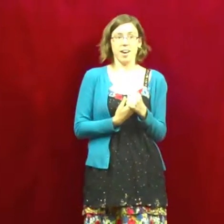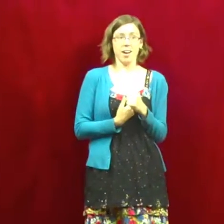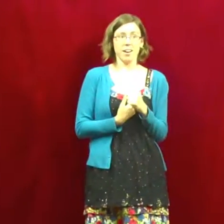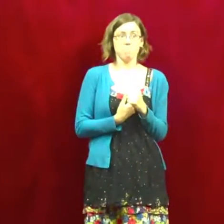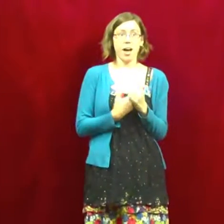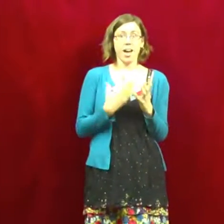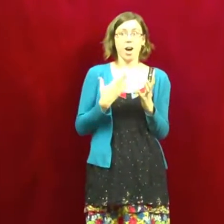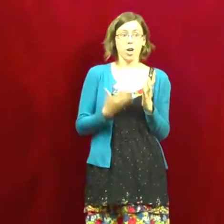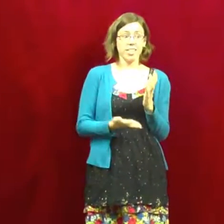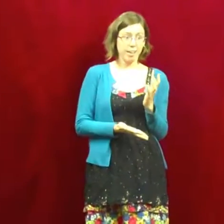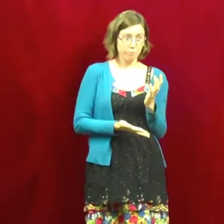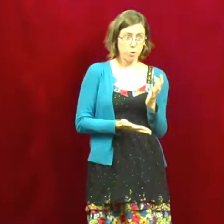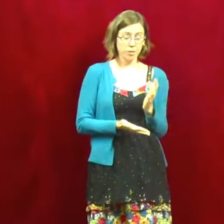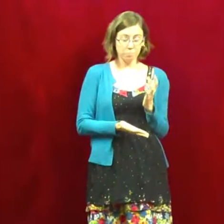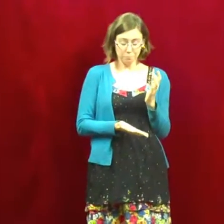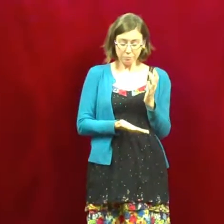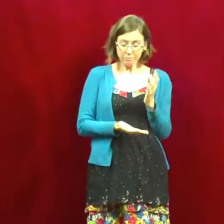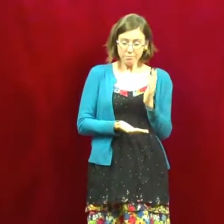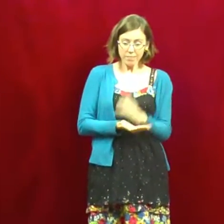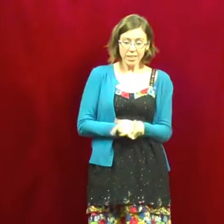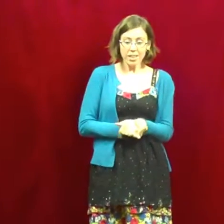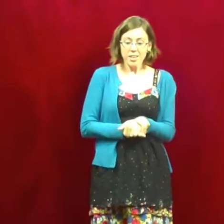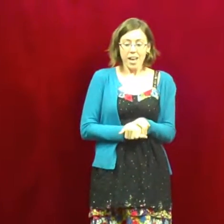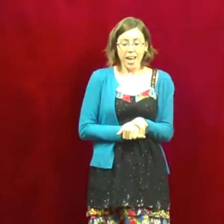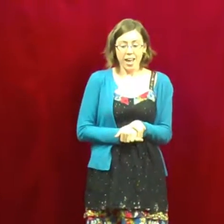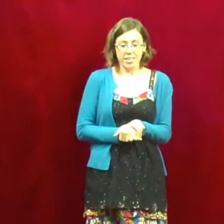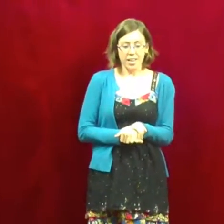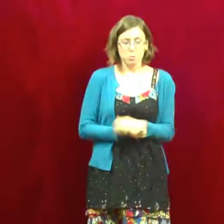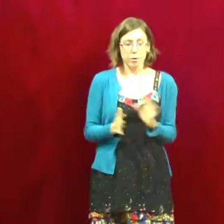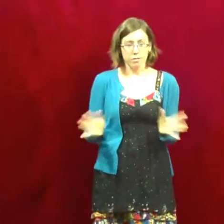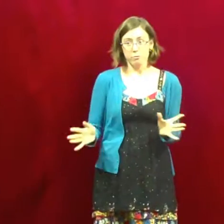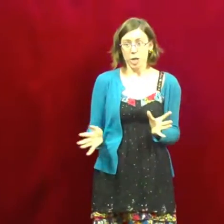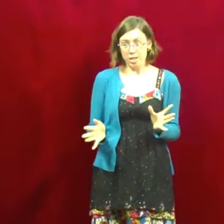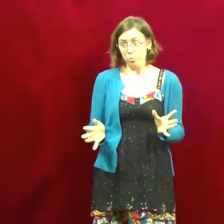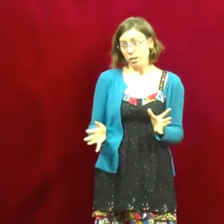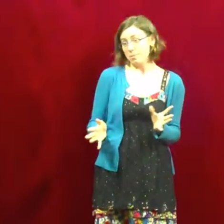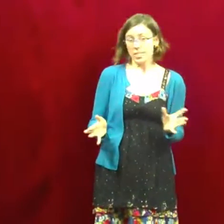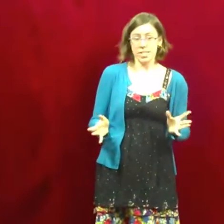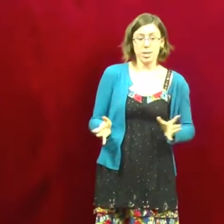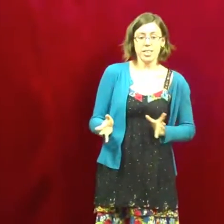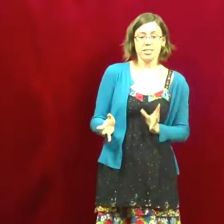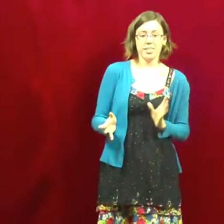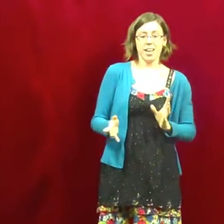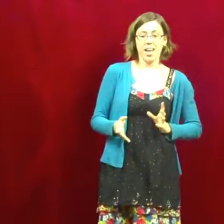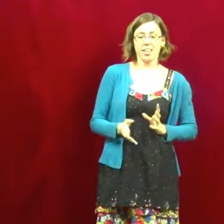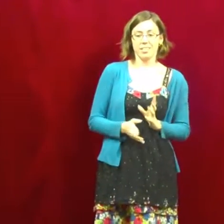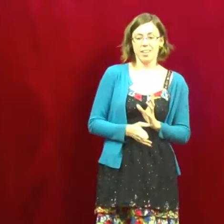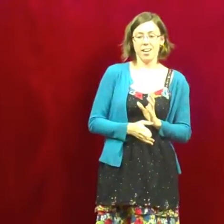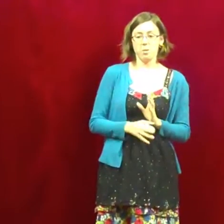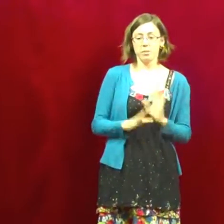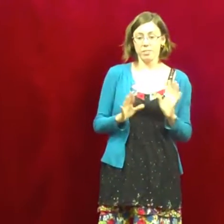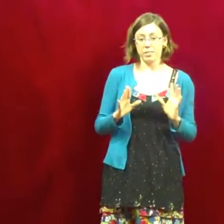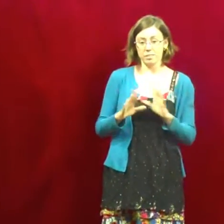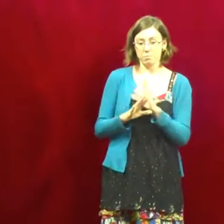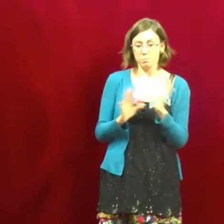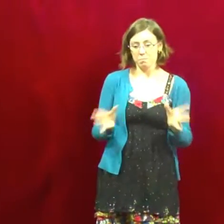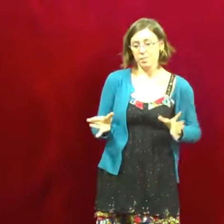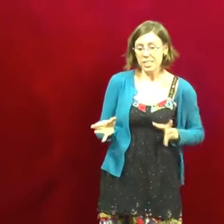uh, by R.A. Salvador. And, uh, it was part of the Forgotten Realms series. And, uh, one of the lead